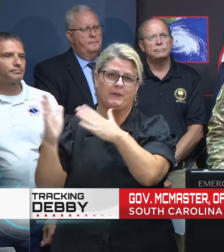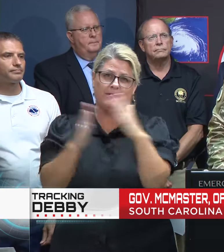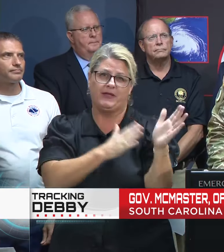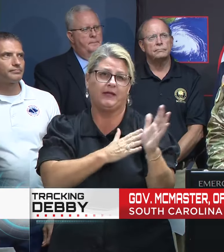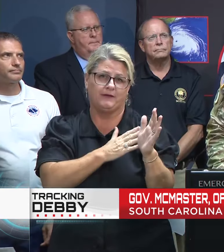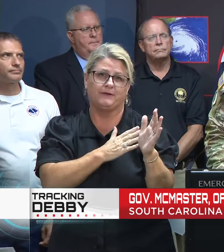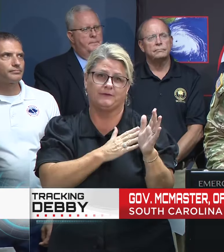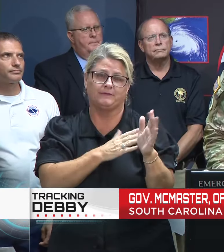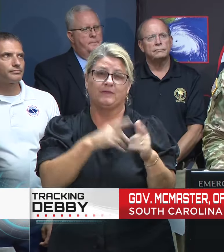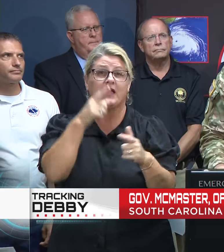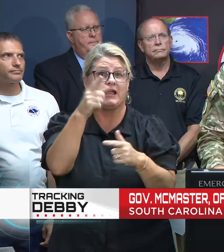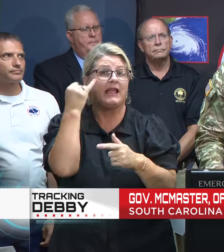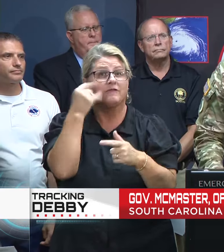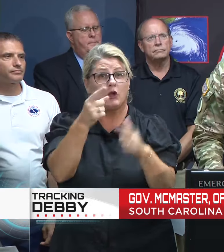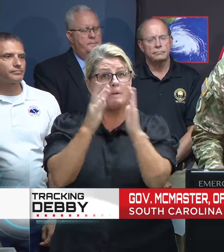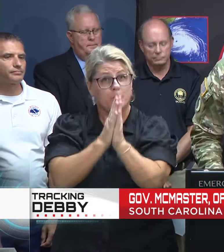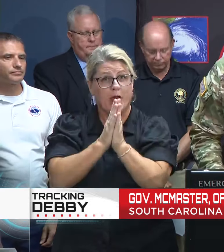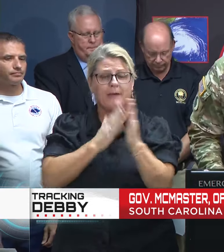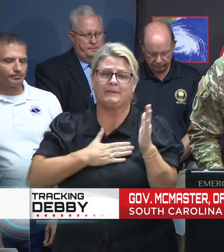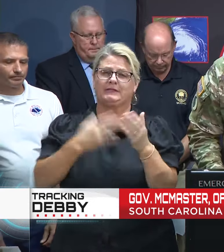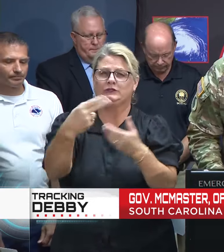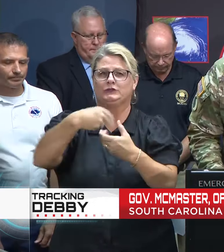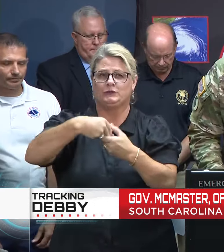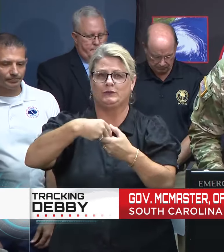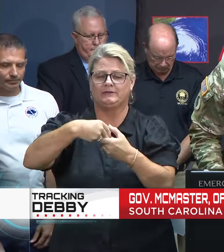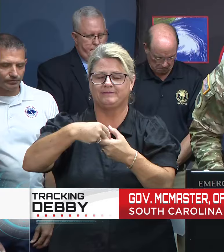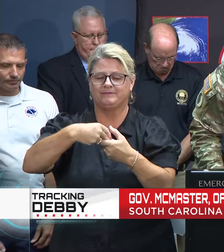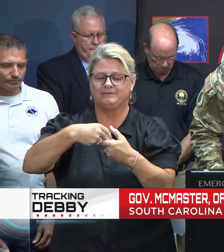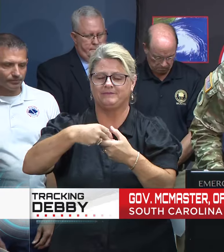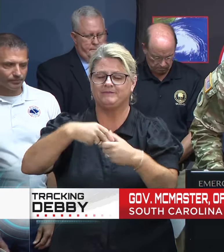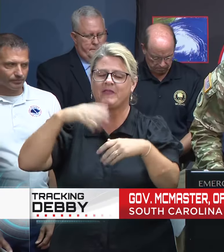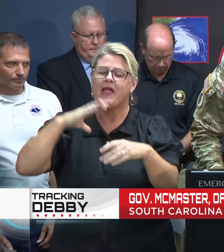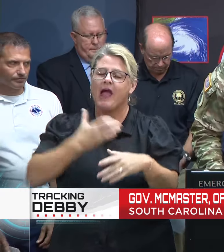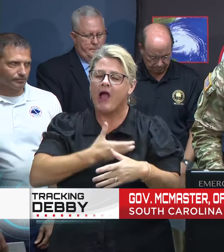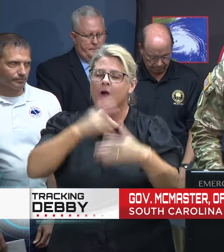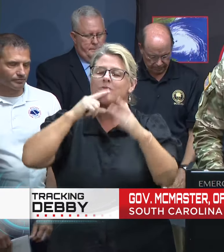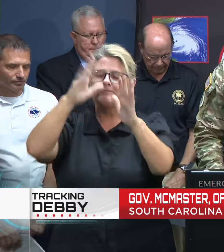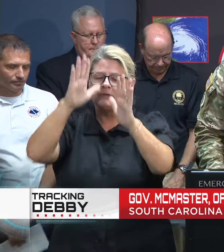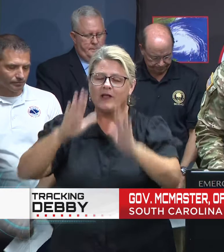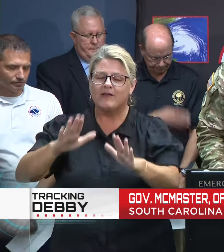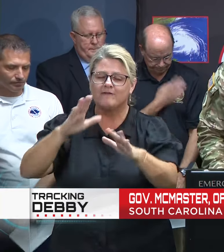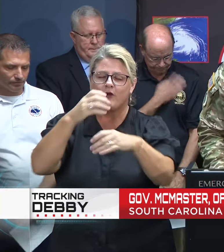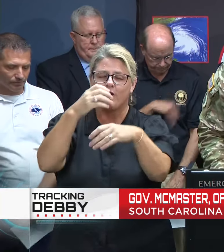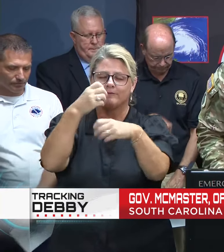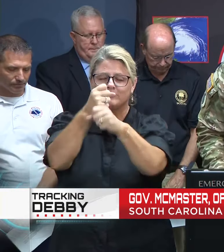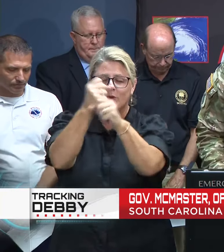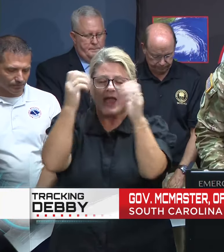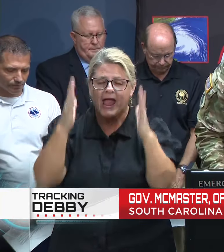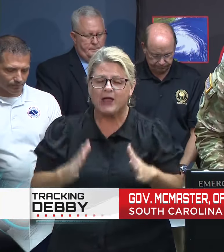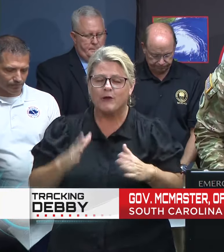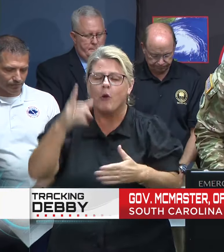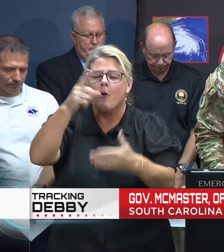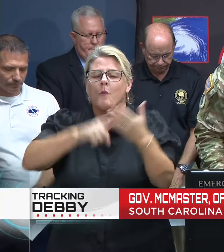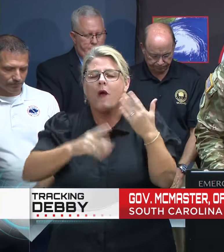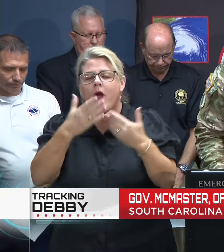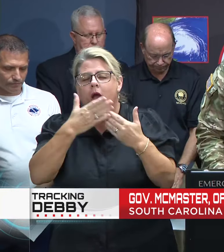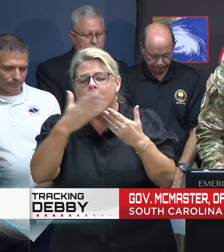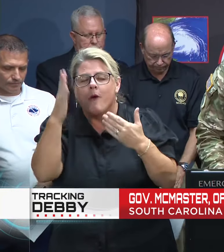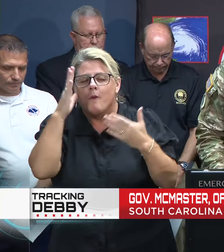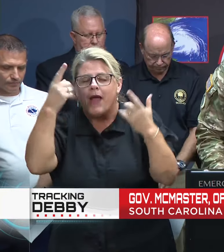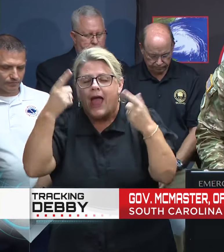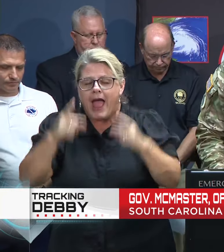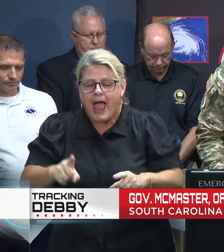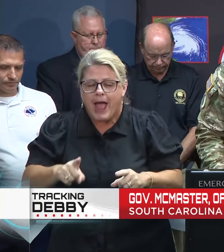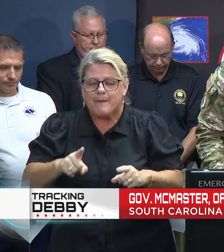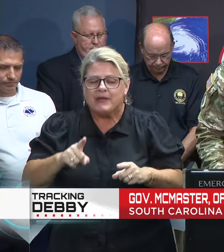you would, if you're a praying person, please pray with me. Great creator, we don't know what the storm is going to do, but we do know what's